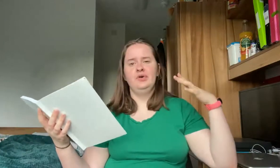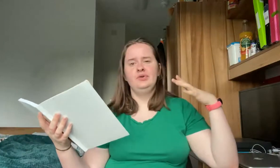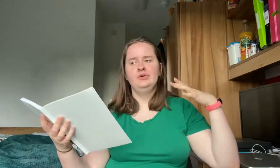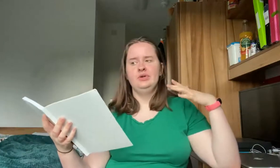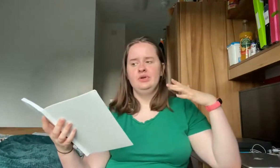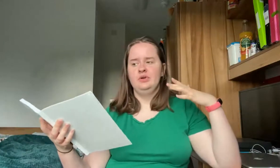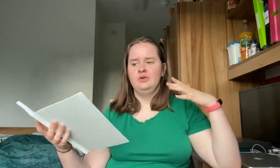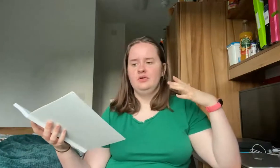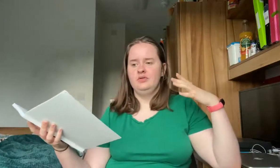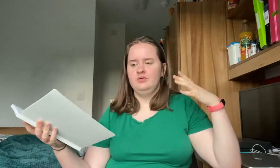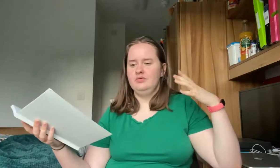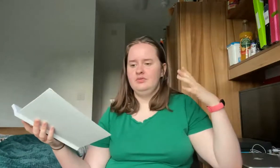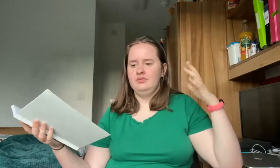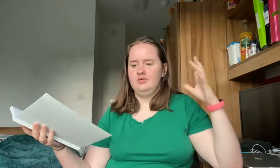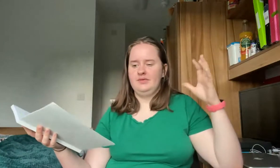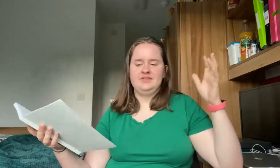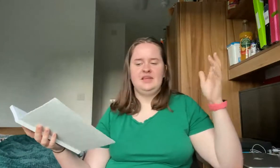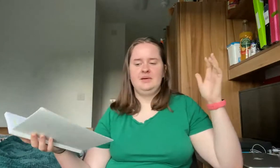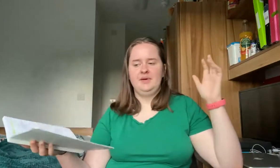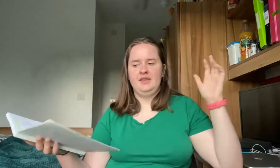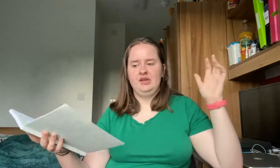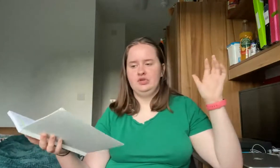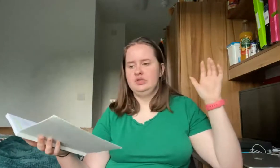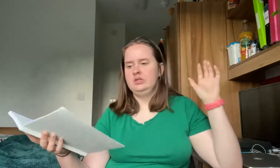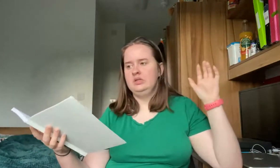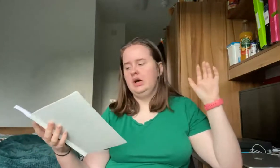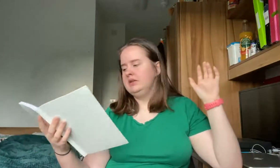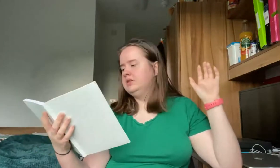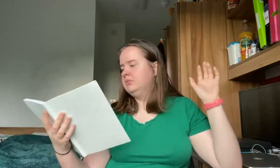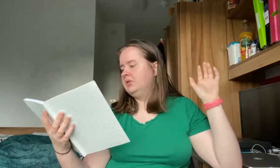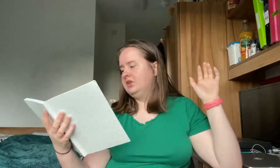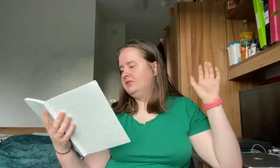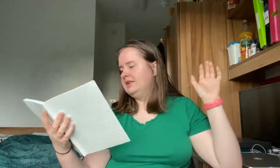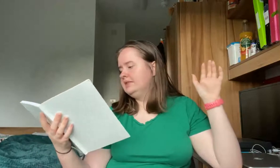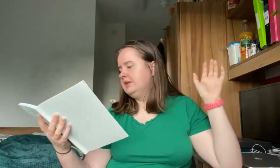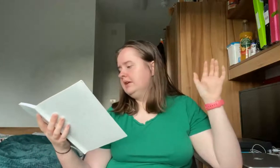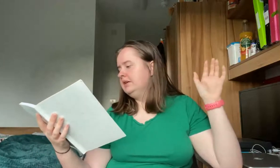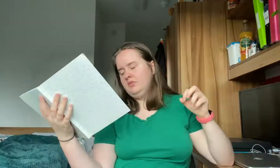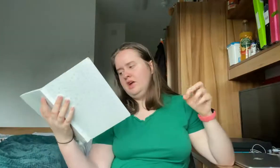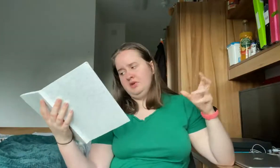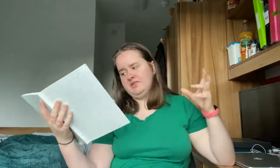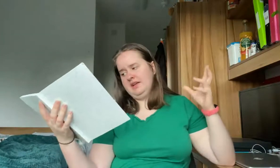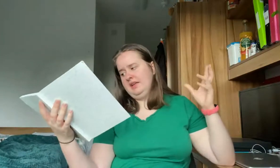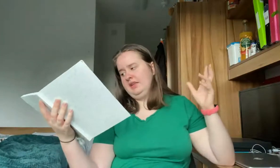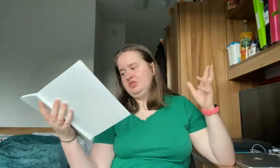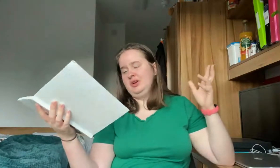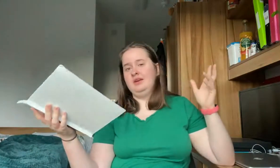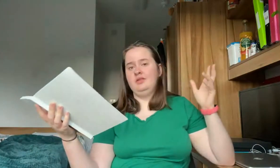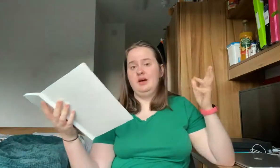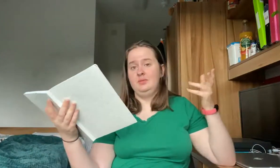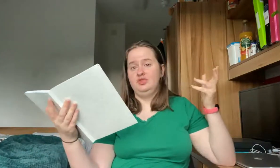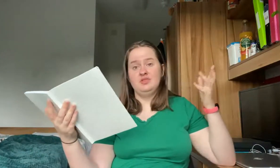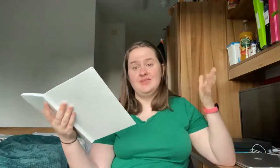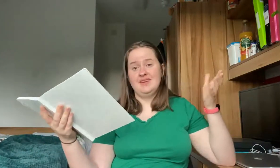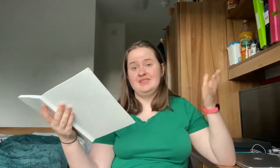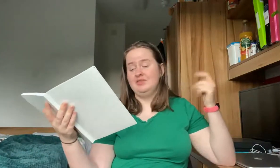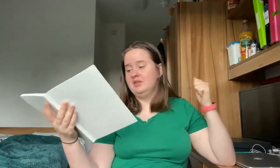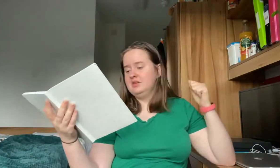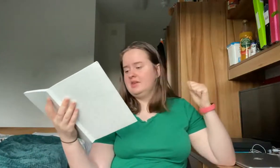obviously you buy the odd item that you fancy and obviously again that drink that I bought on my night out on Thursday